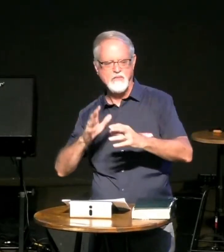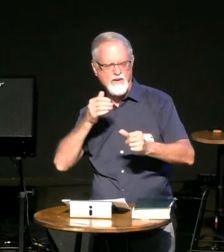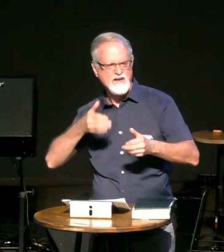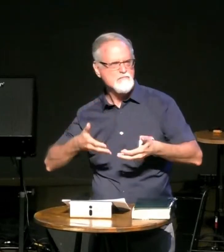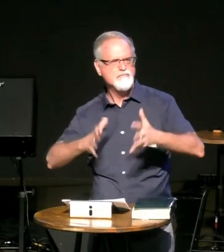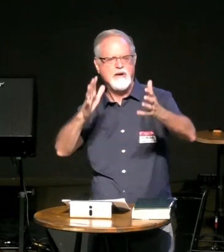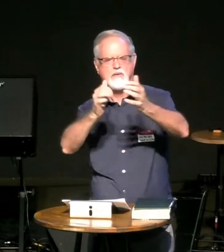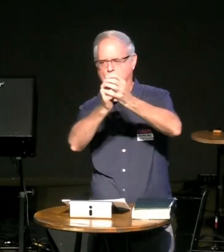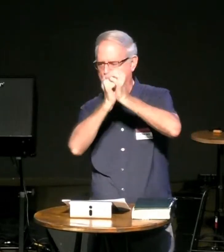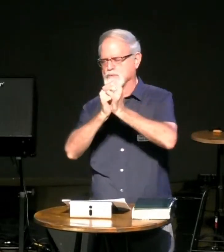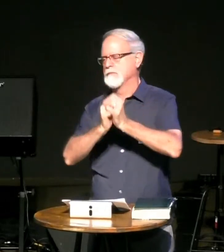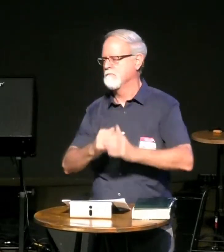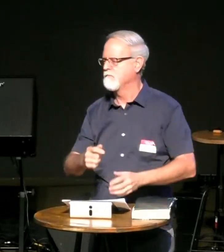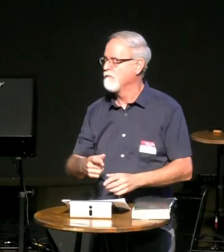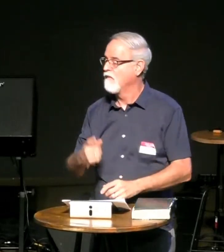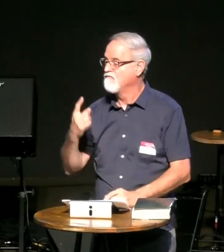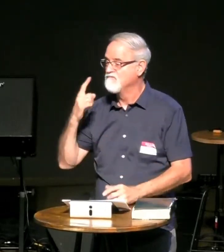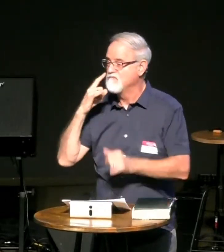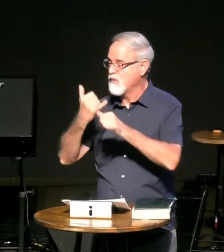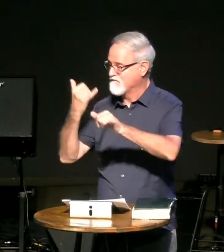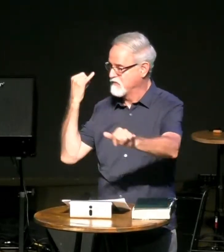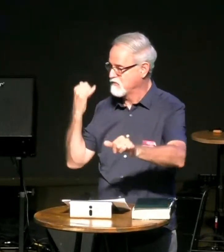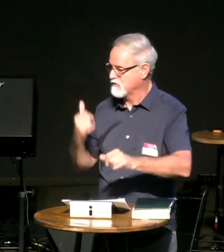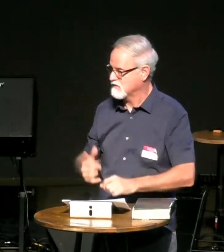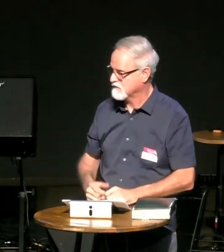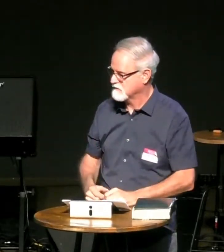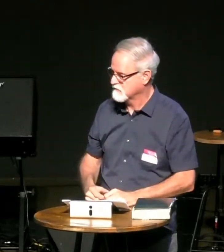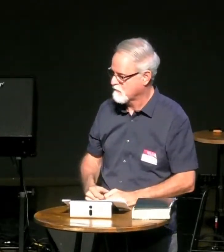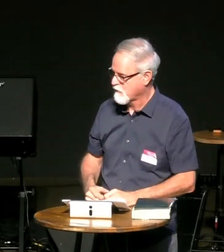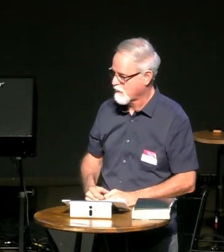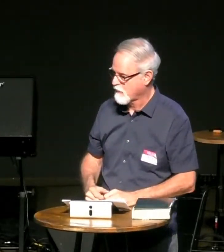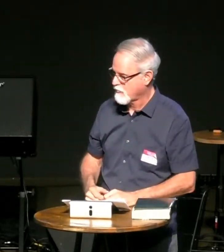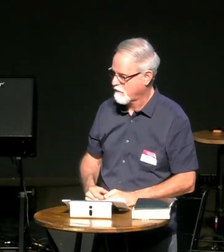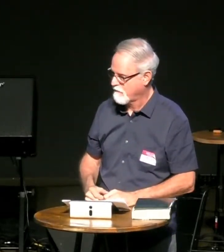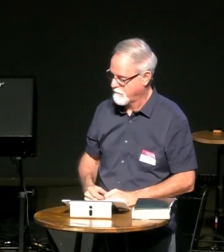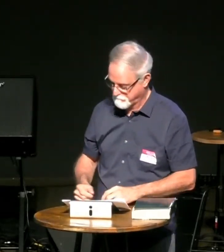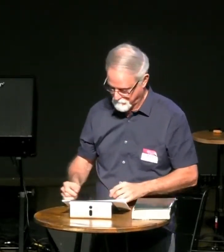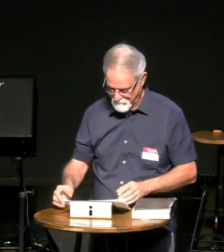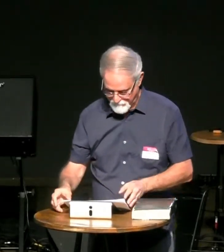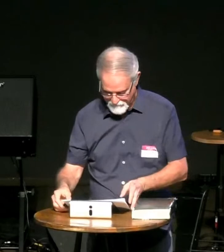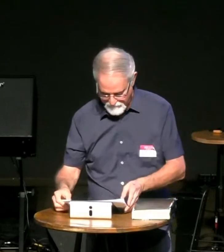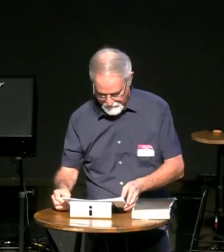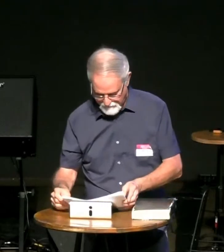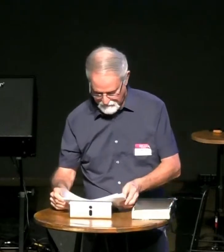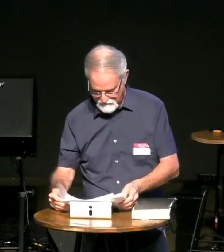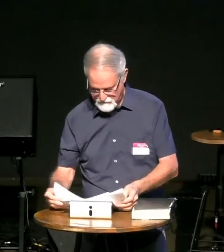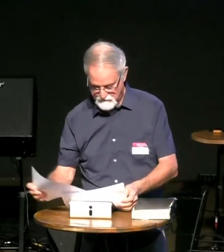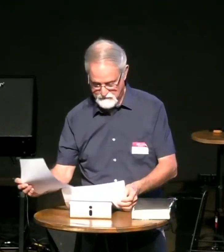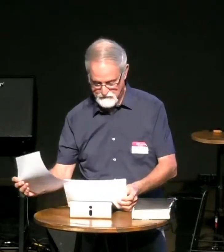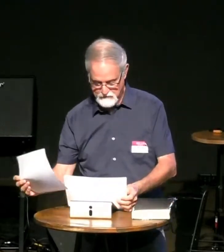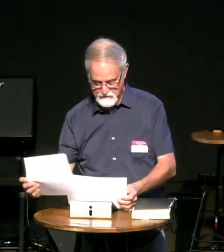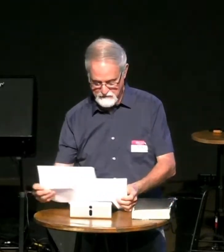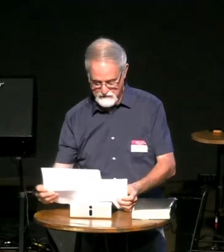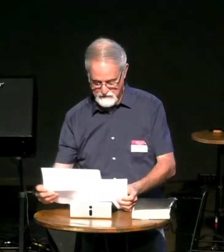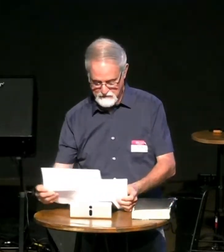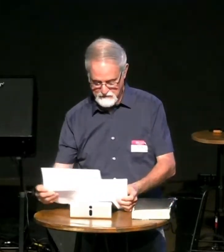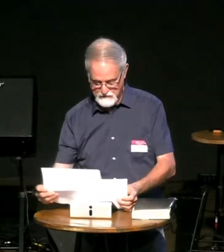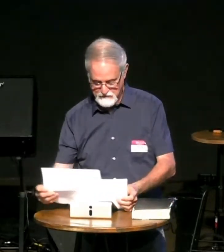you're from what ethnicity you're from what part of the world you're from we will live together forever and worship god